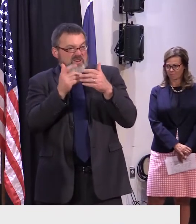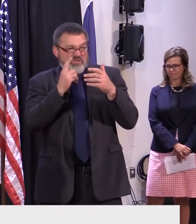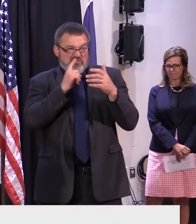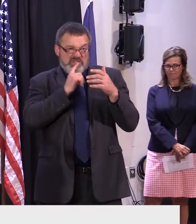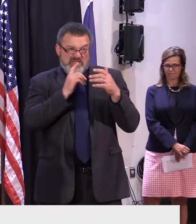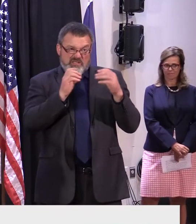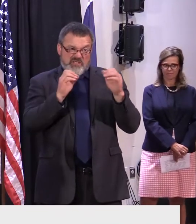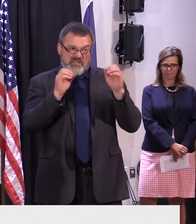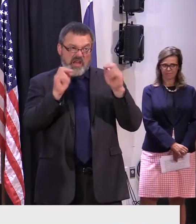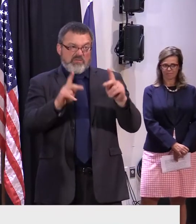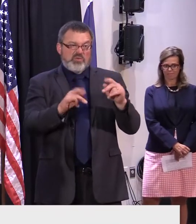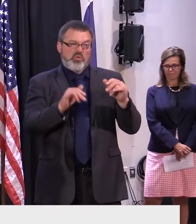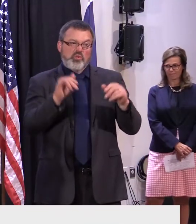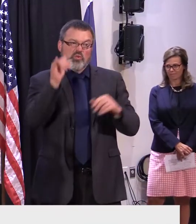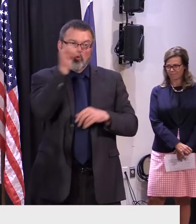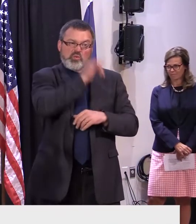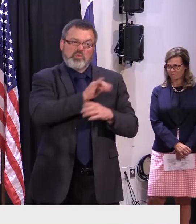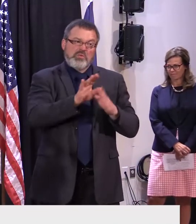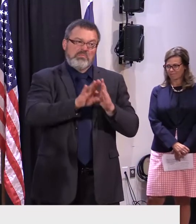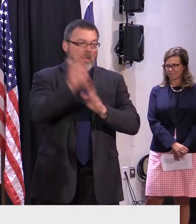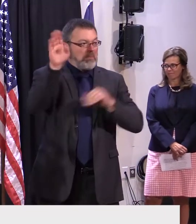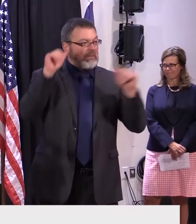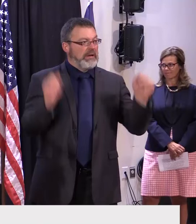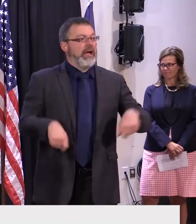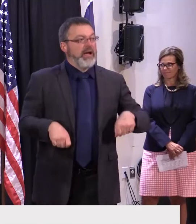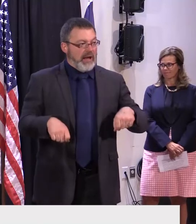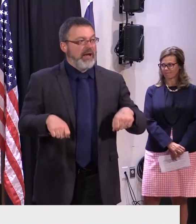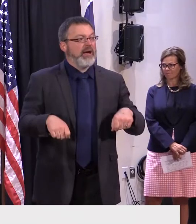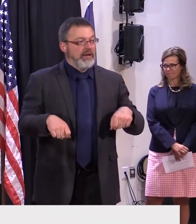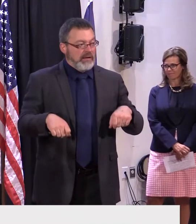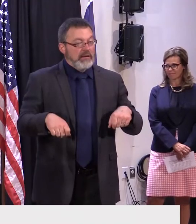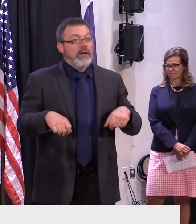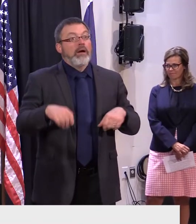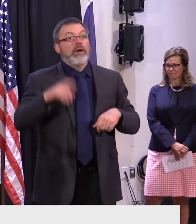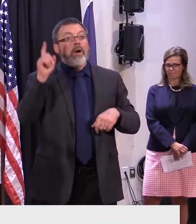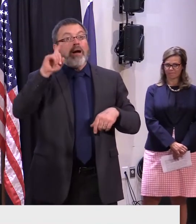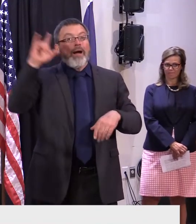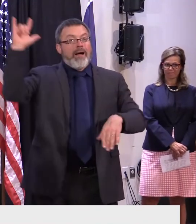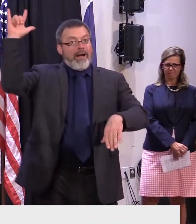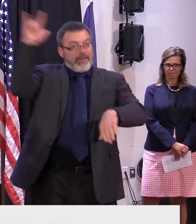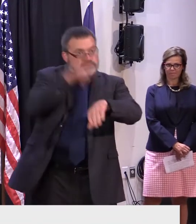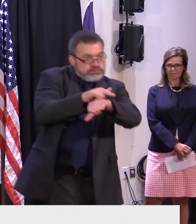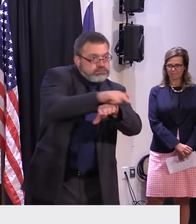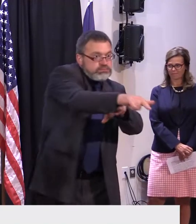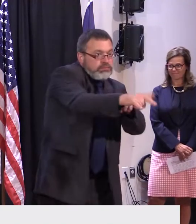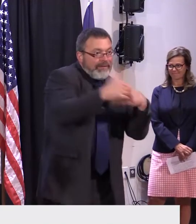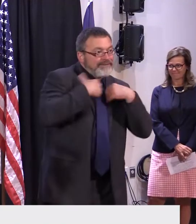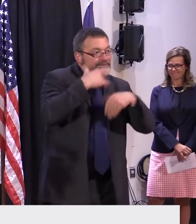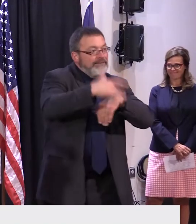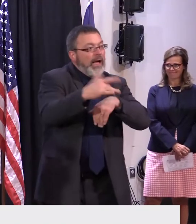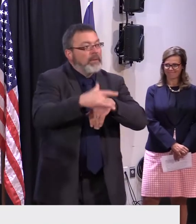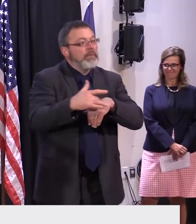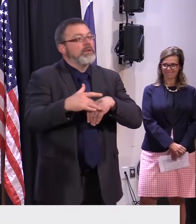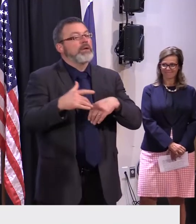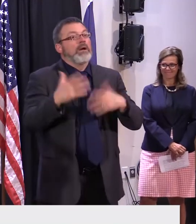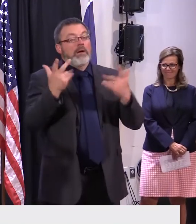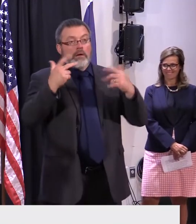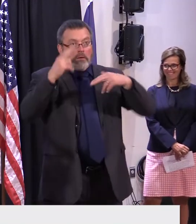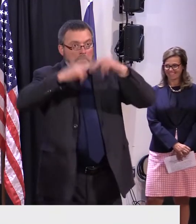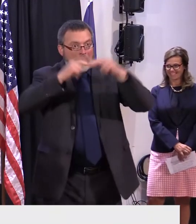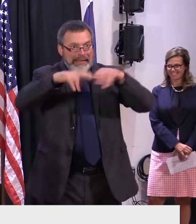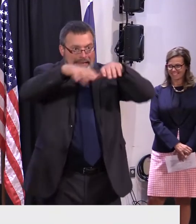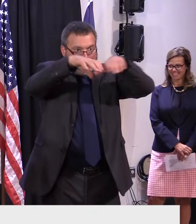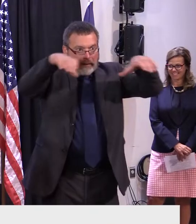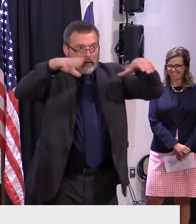lot of runway space and warehouse space and so forth, it's difficult. That's why we fought so hard to keep